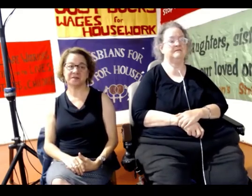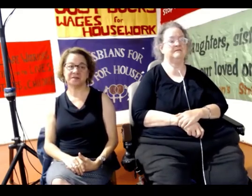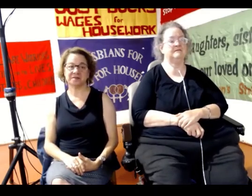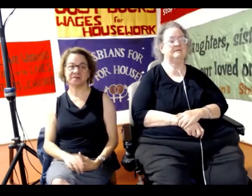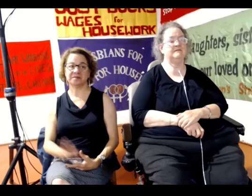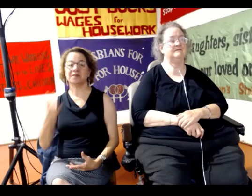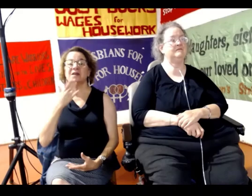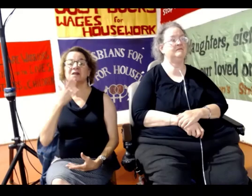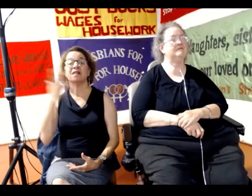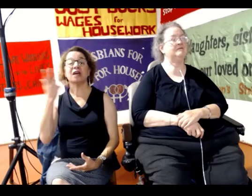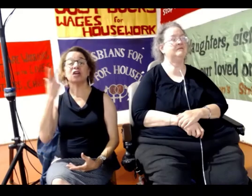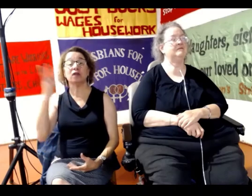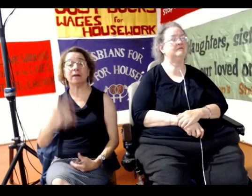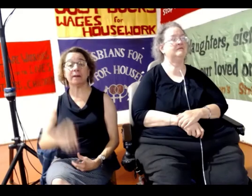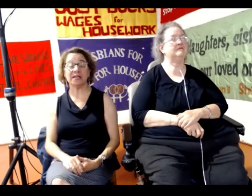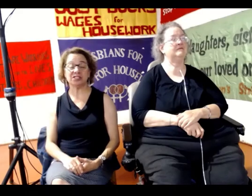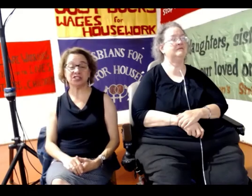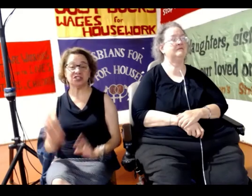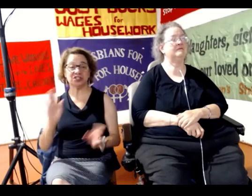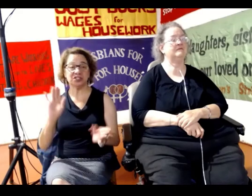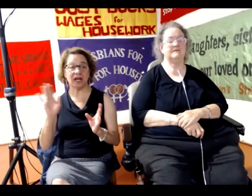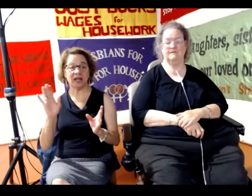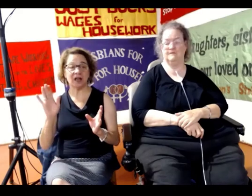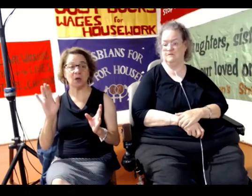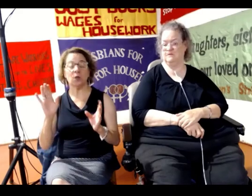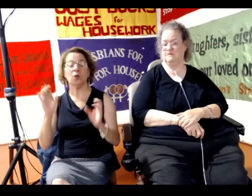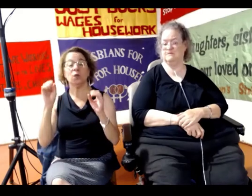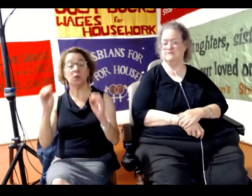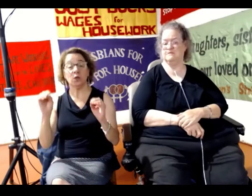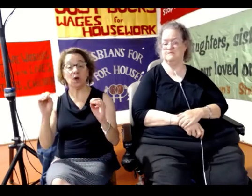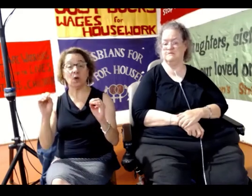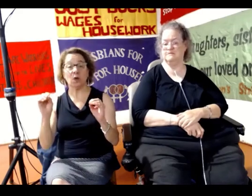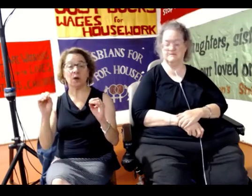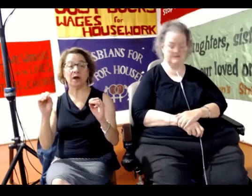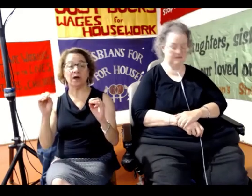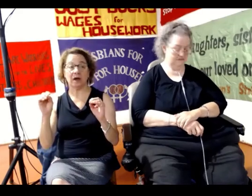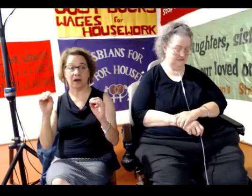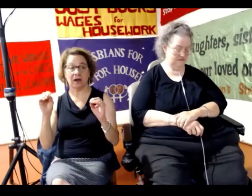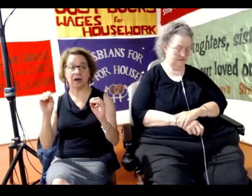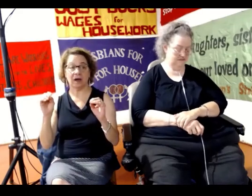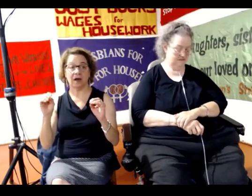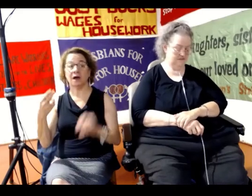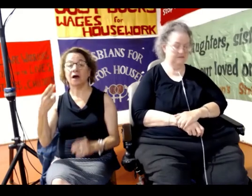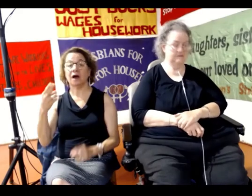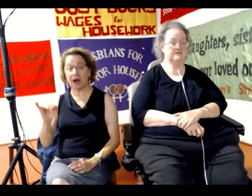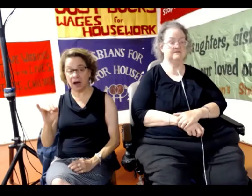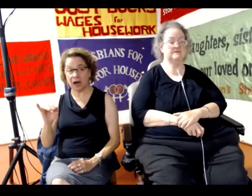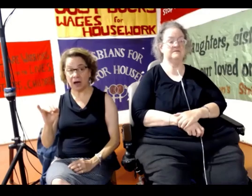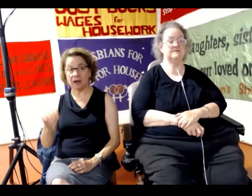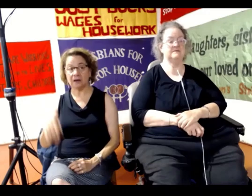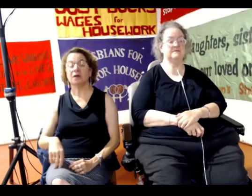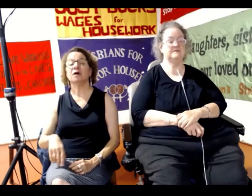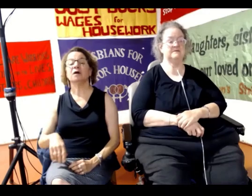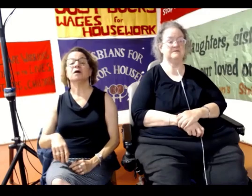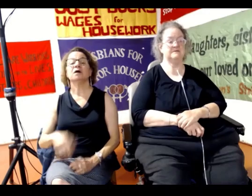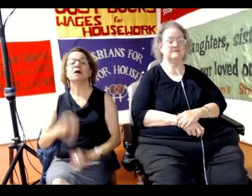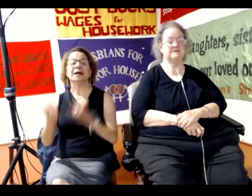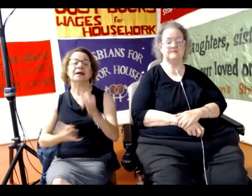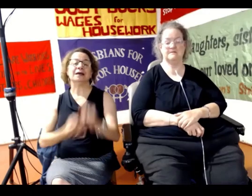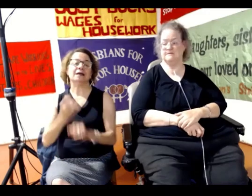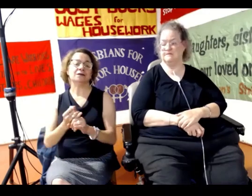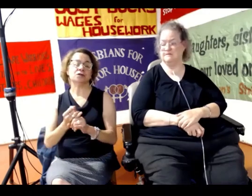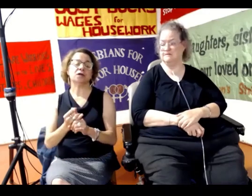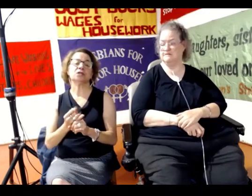Hi, thank you very much. Okay, so, Aijan, which is short for International